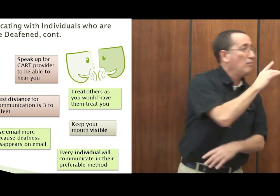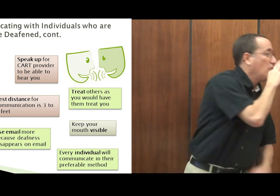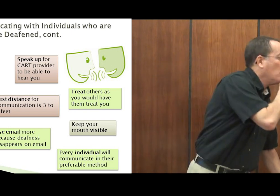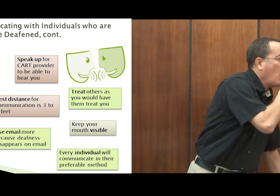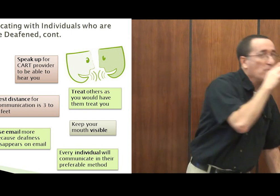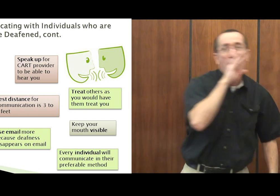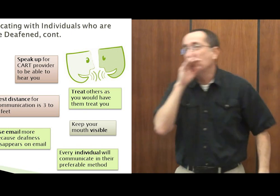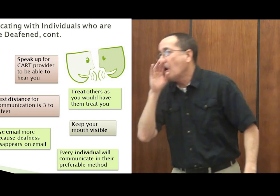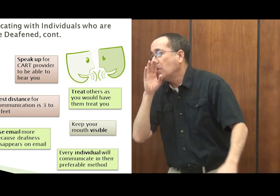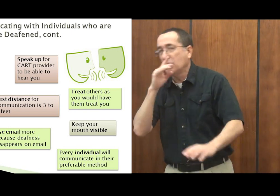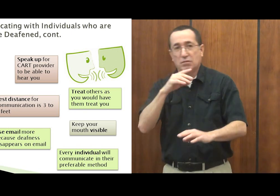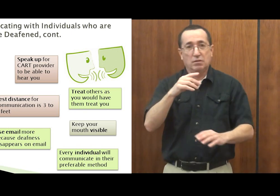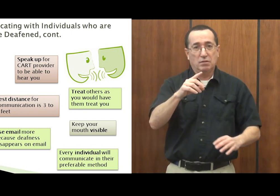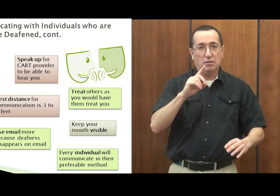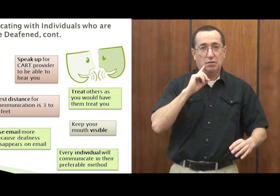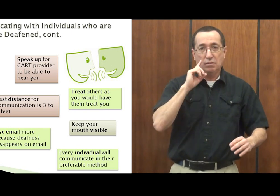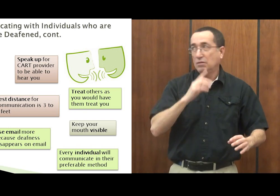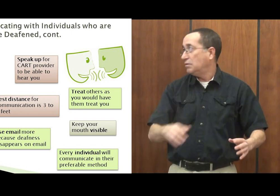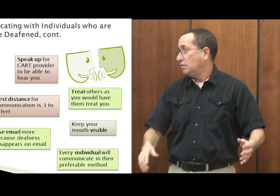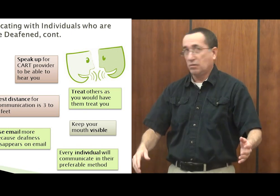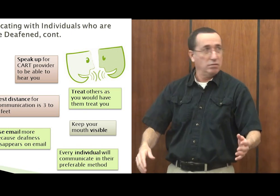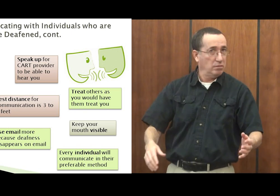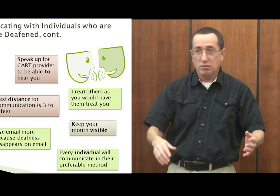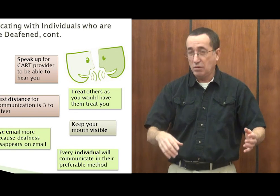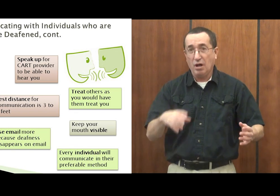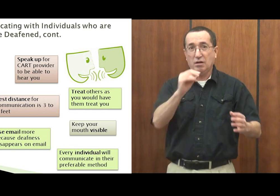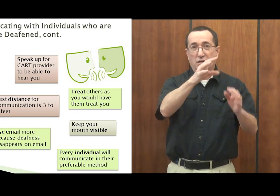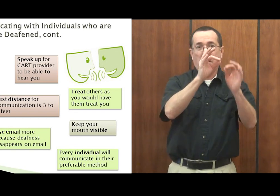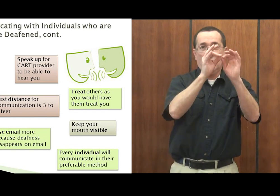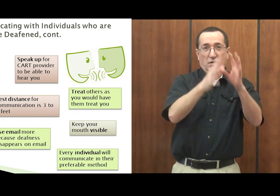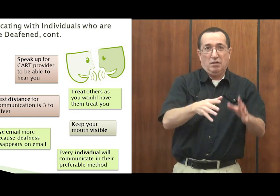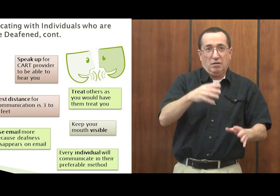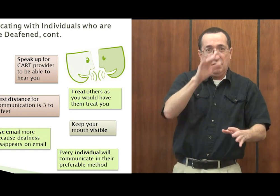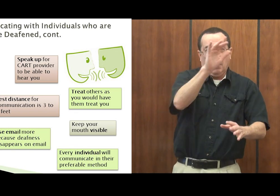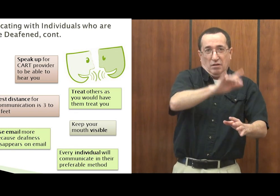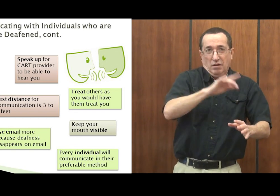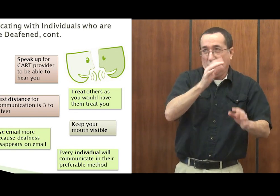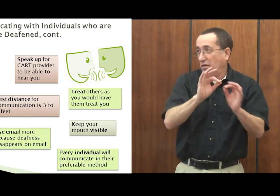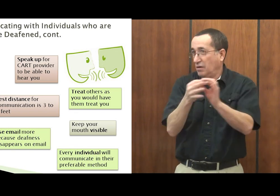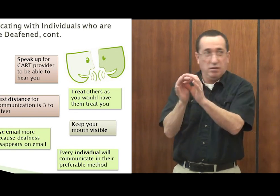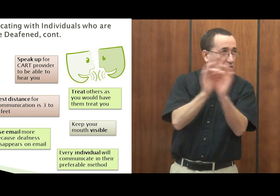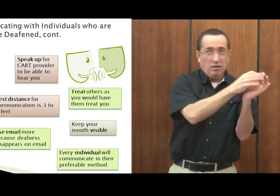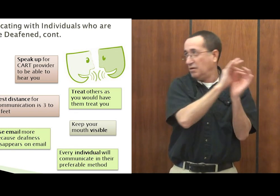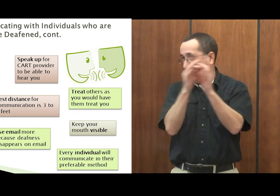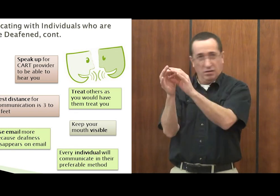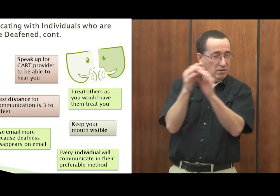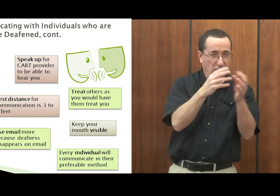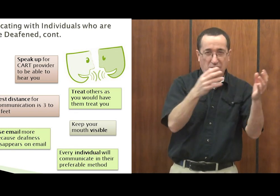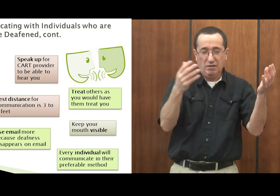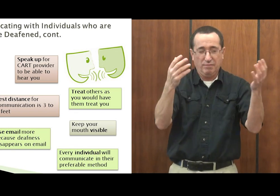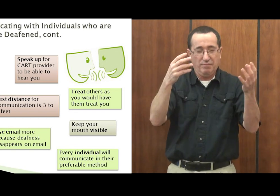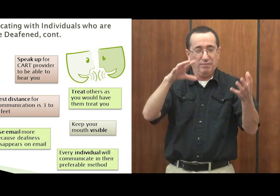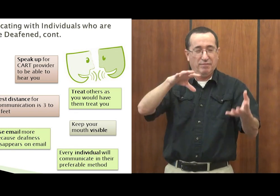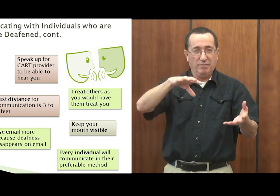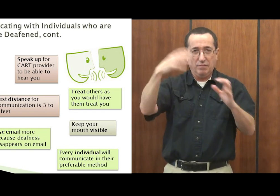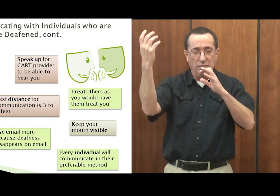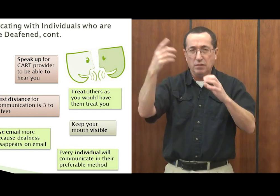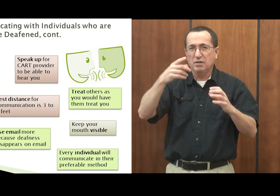a conversation, the deaf person is not going to know which way to look at the table and the interpreter is going to go